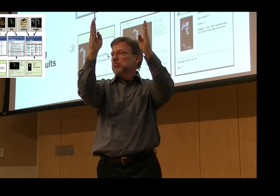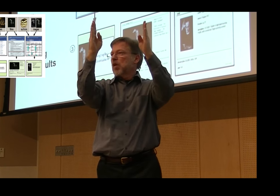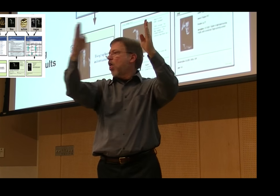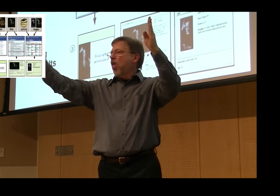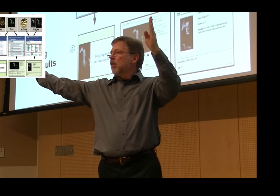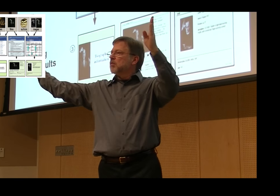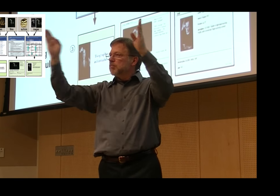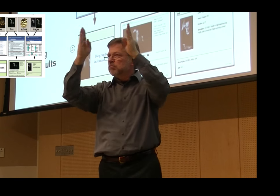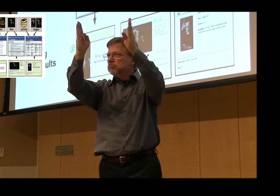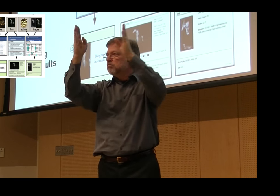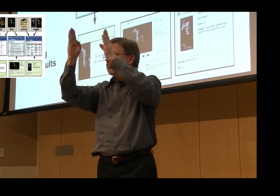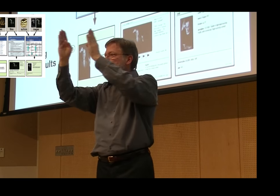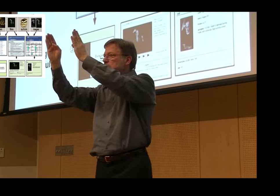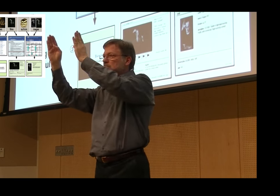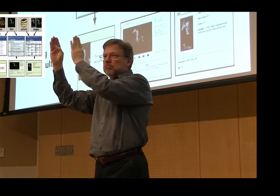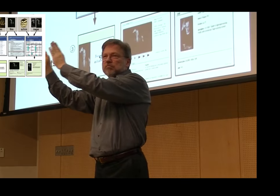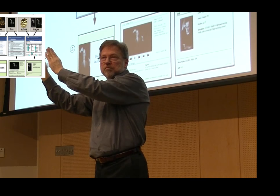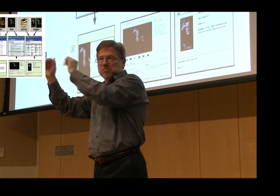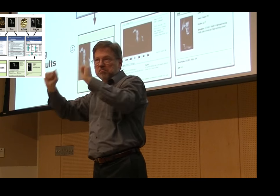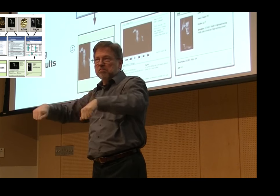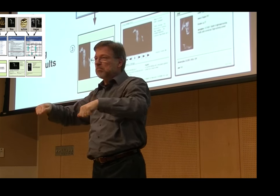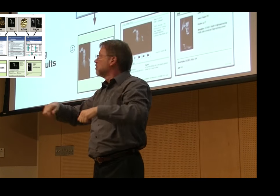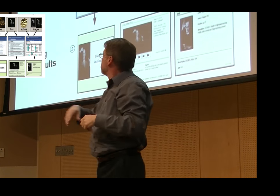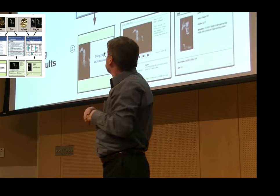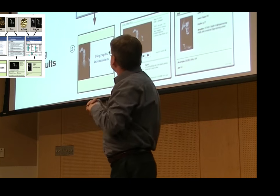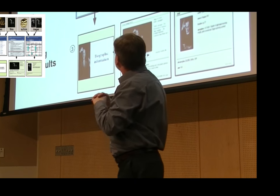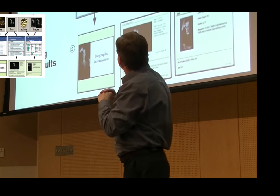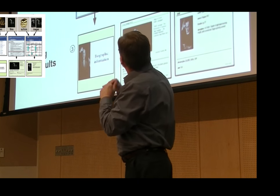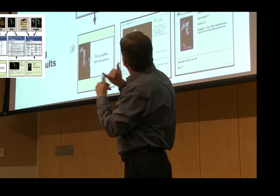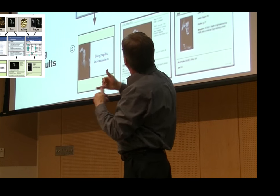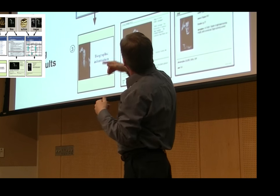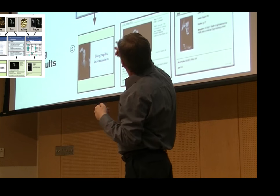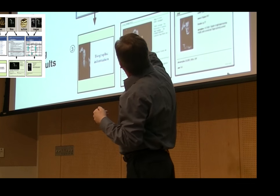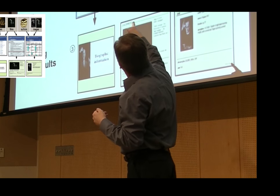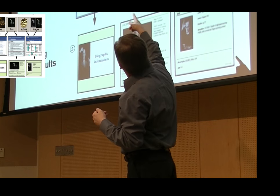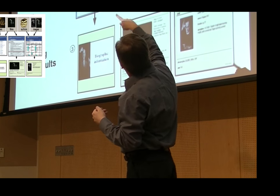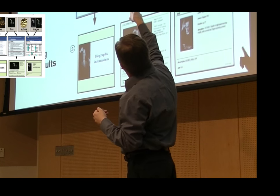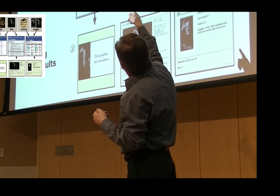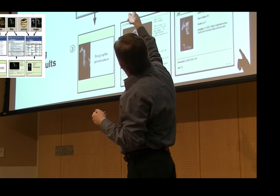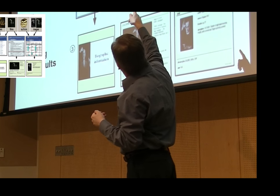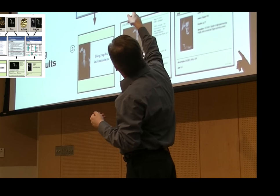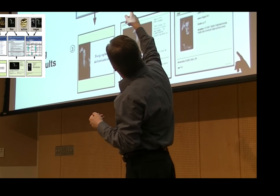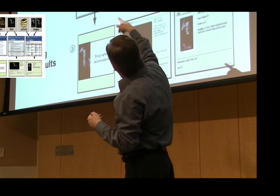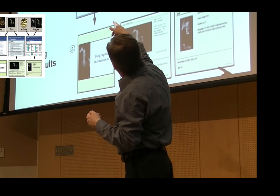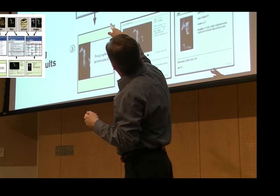one of the signers from the past, or you can access the films sentence by sentence or segment by segment.